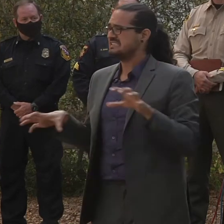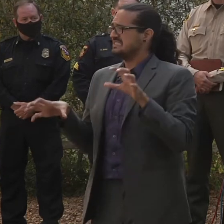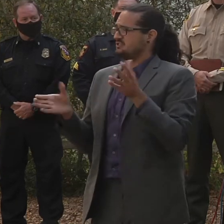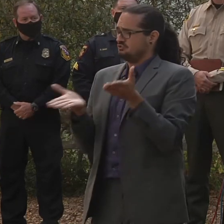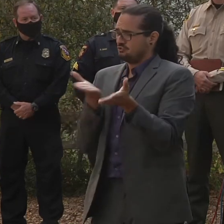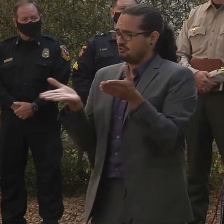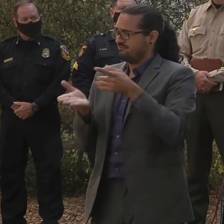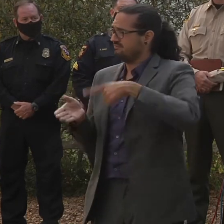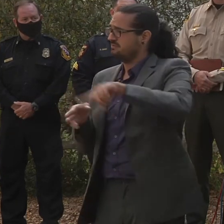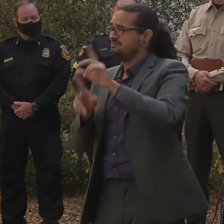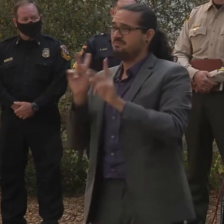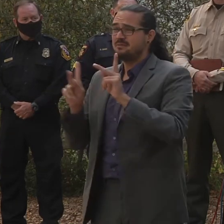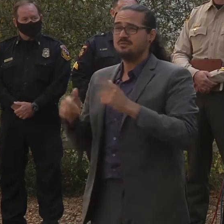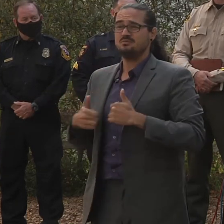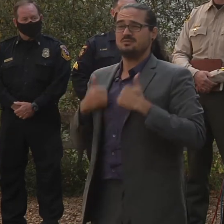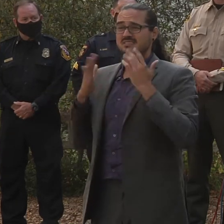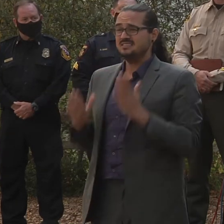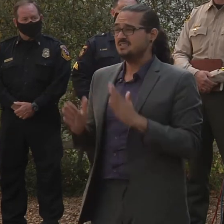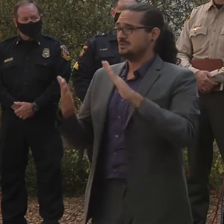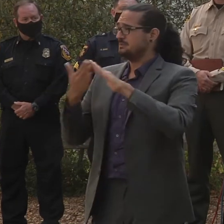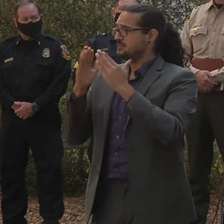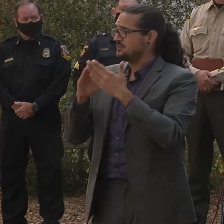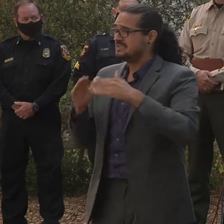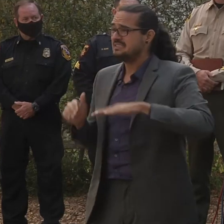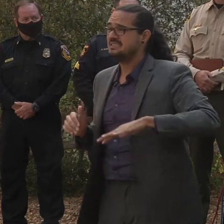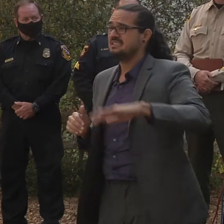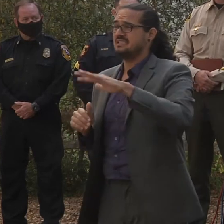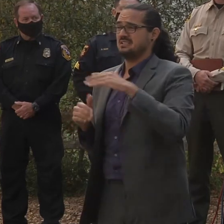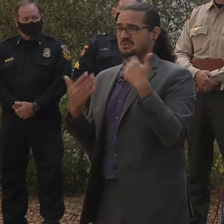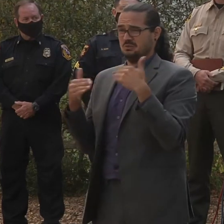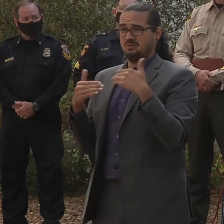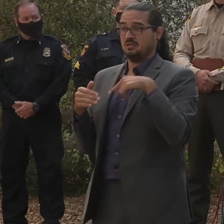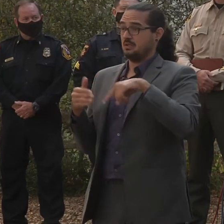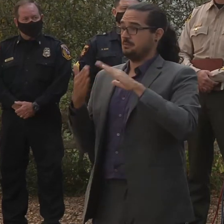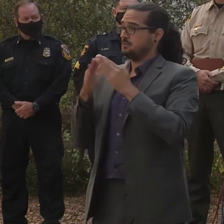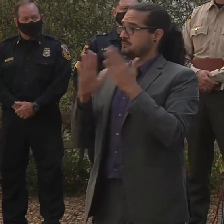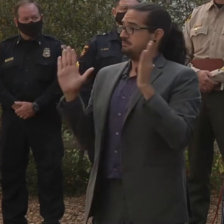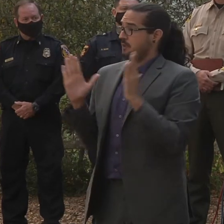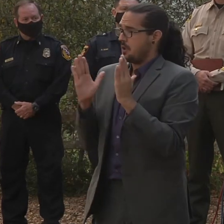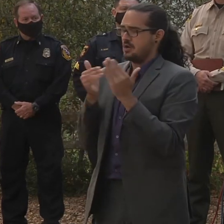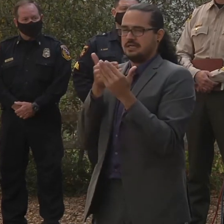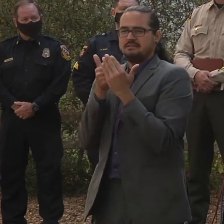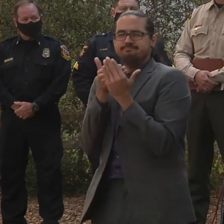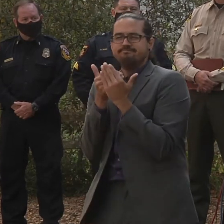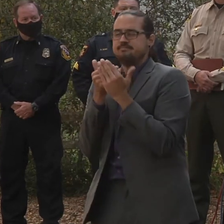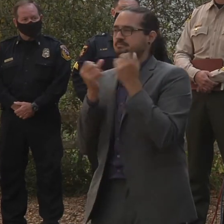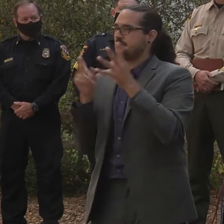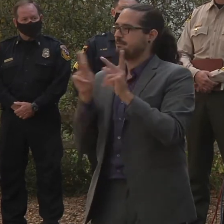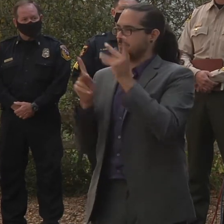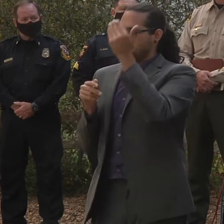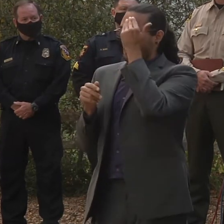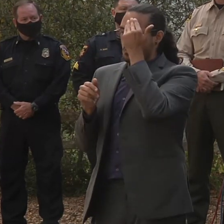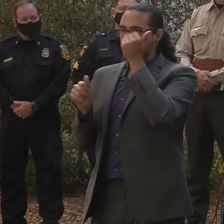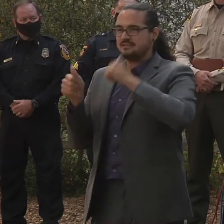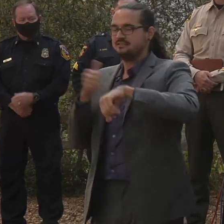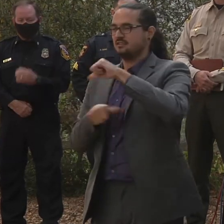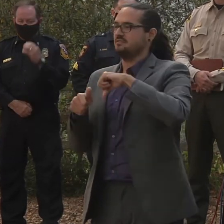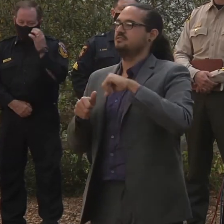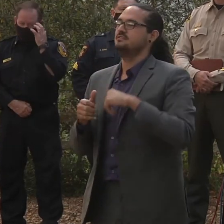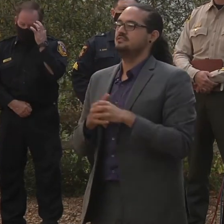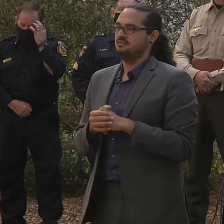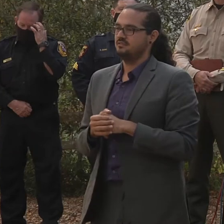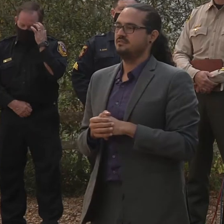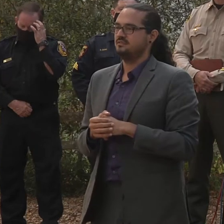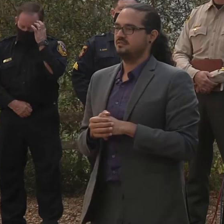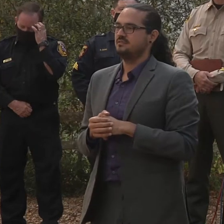And this community is a very tight-knit community. They all know each other. And so, God willing,